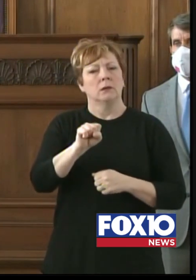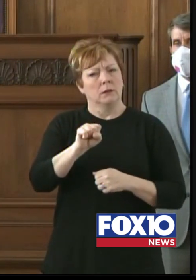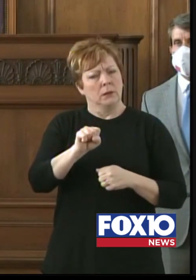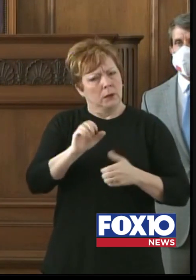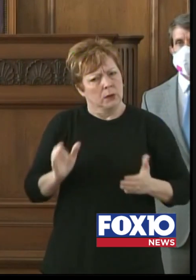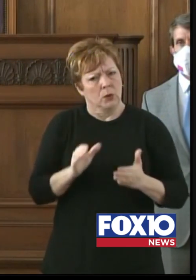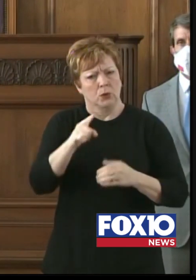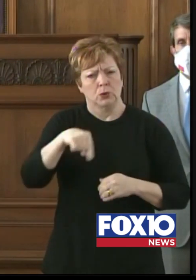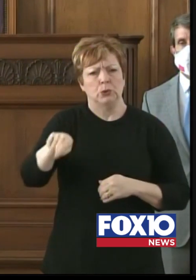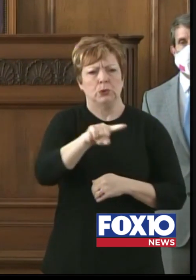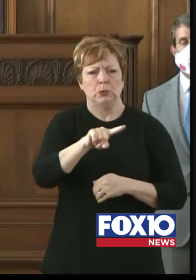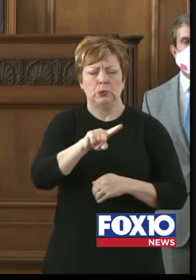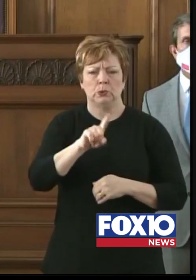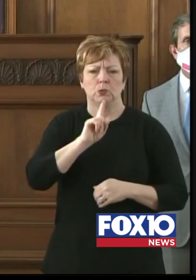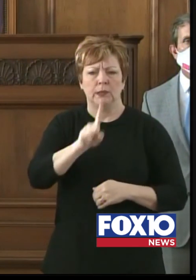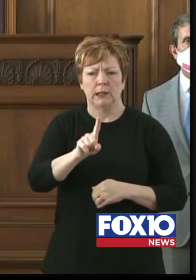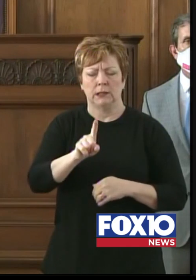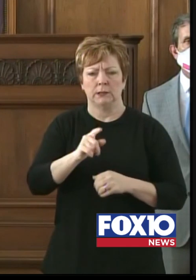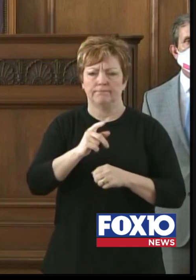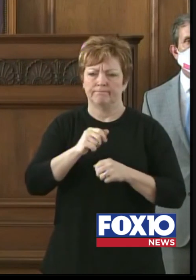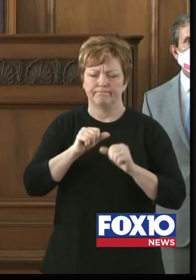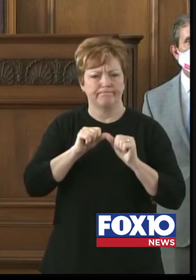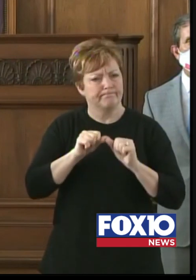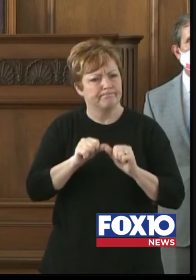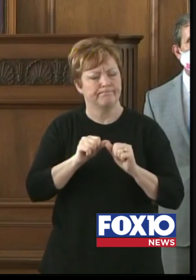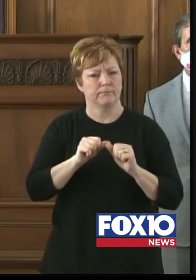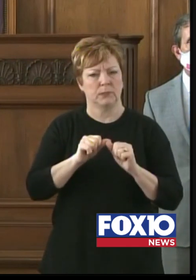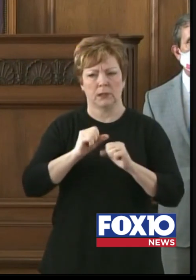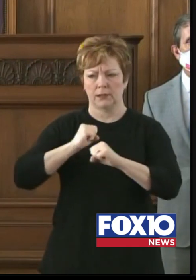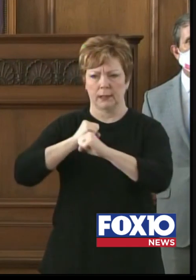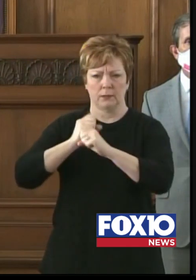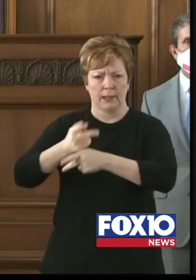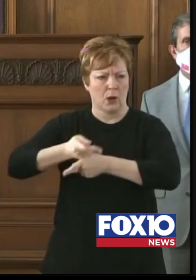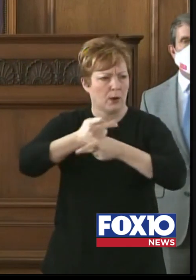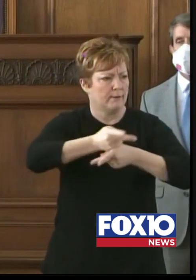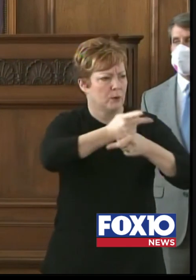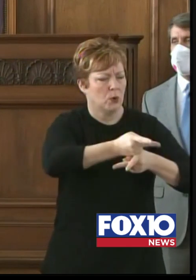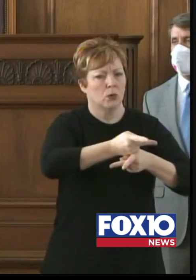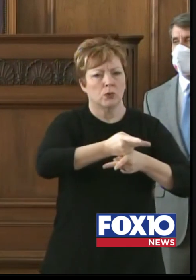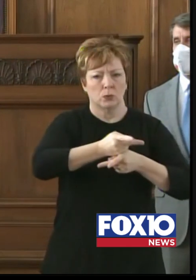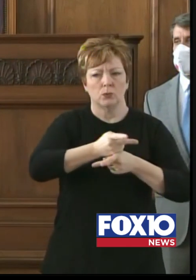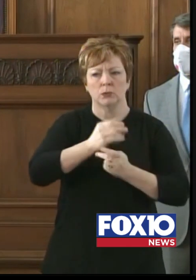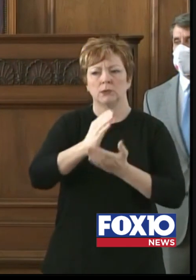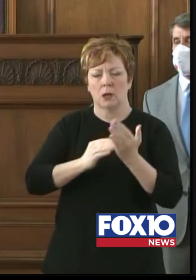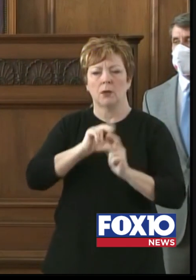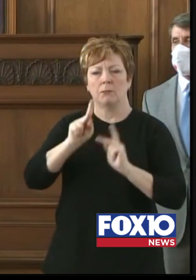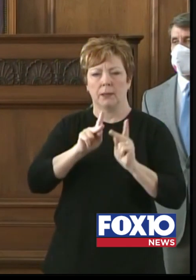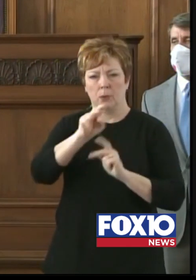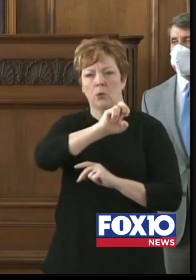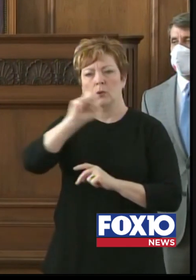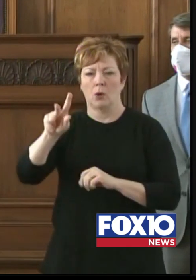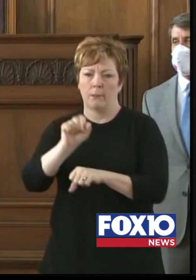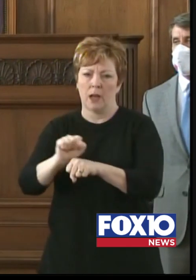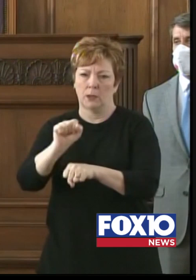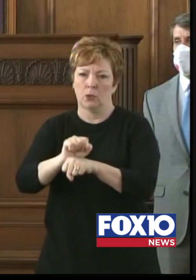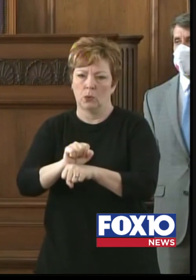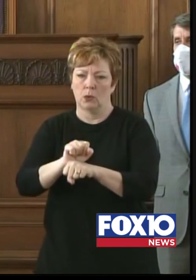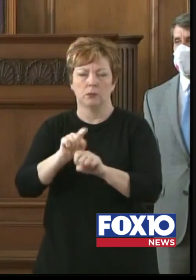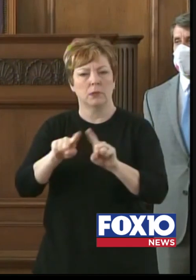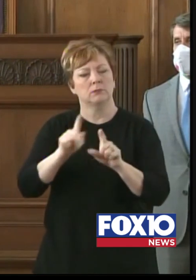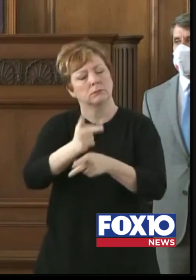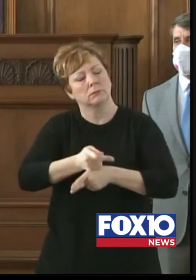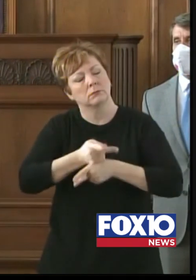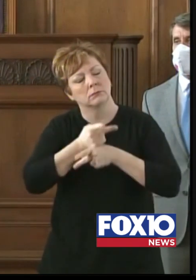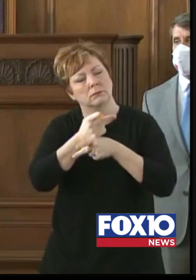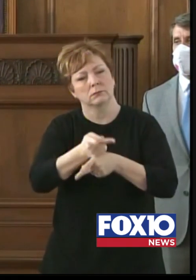continue taking all health precautions necessary as some people will return to the workplace. And